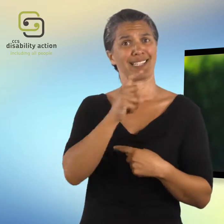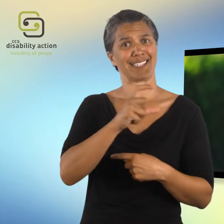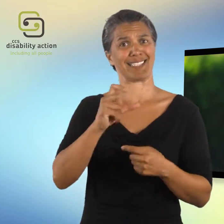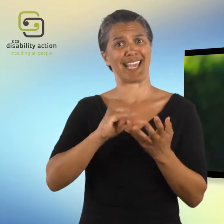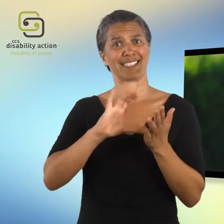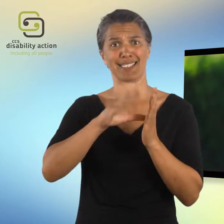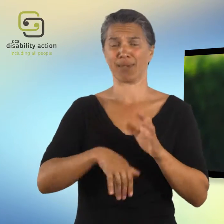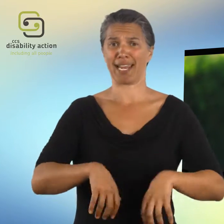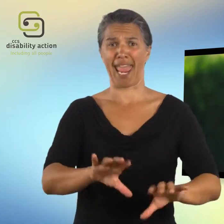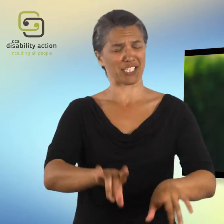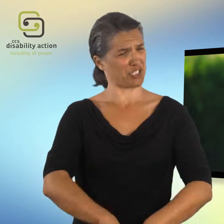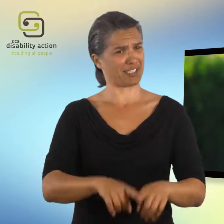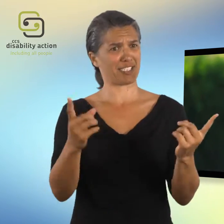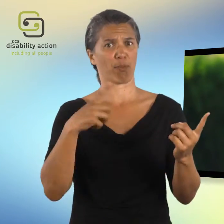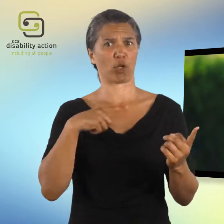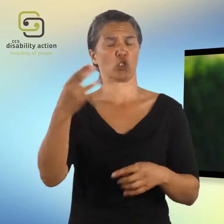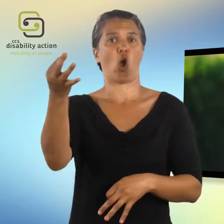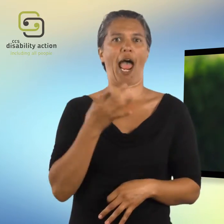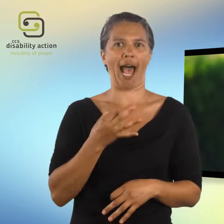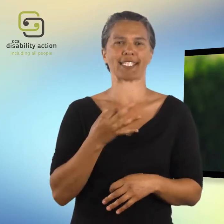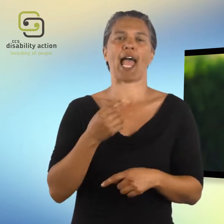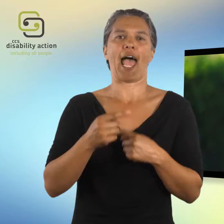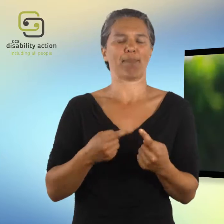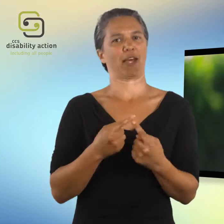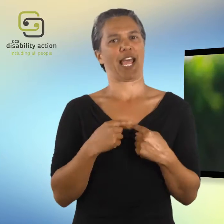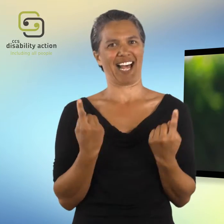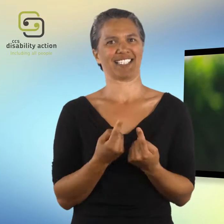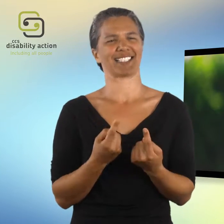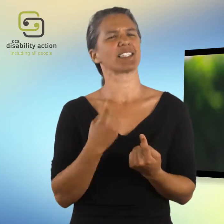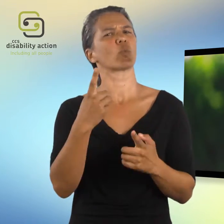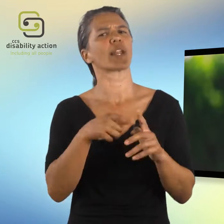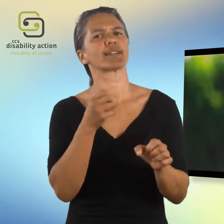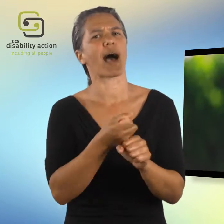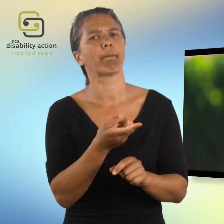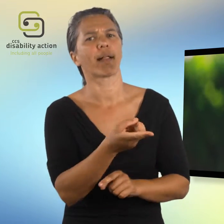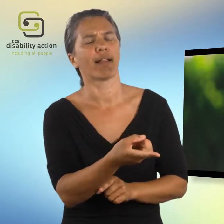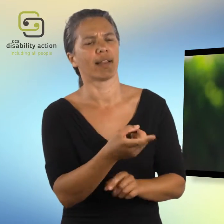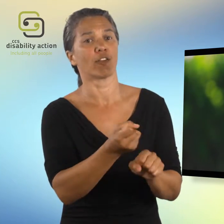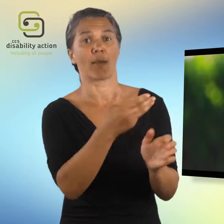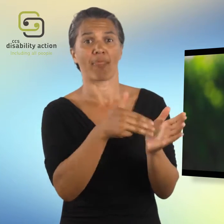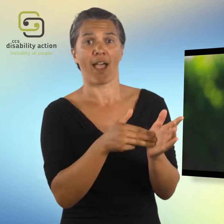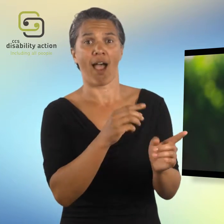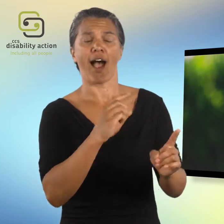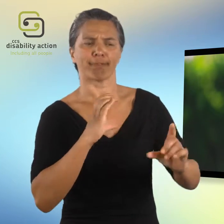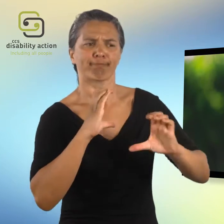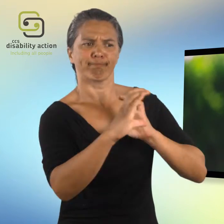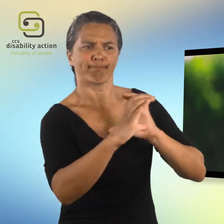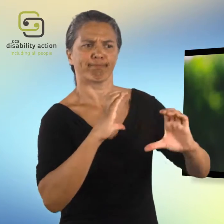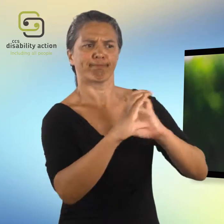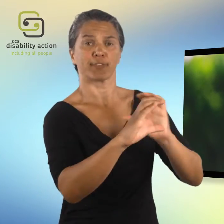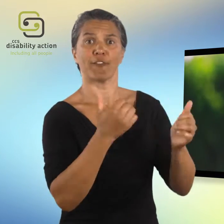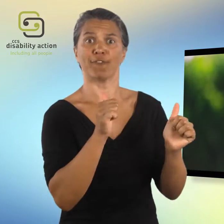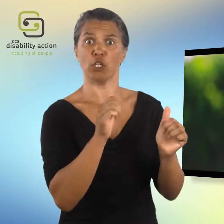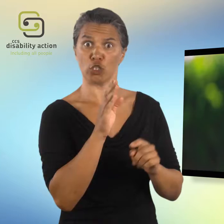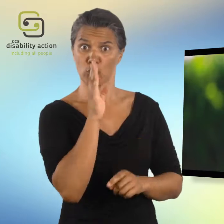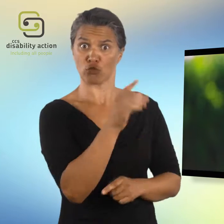is different because you come in and you ask us about us. An example that comes to mind is of a grandmother, who after